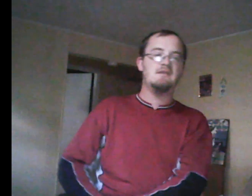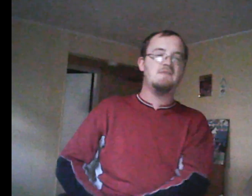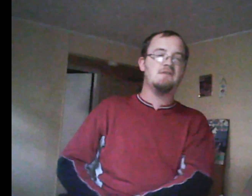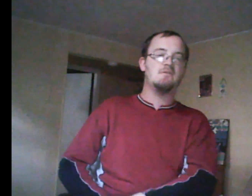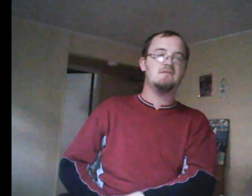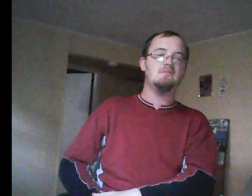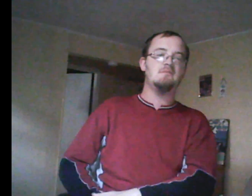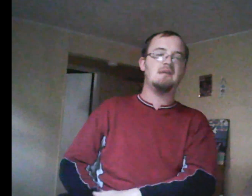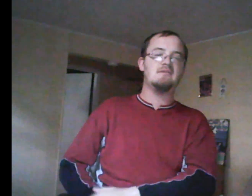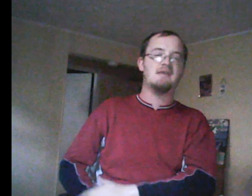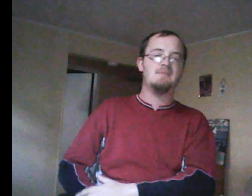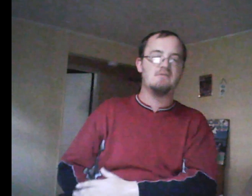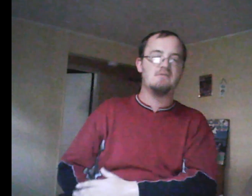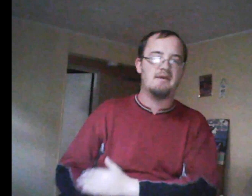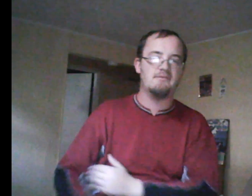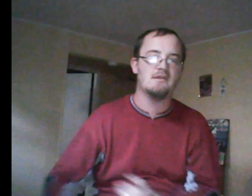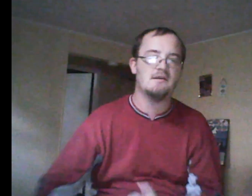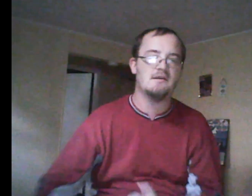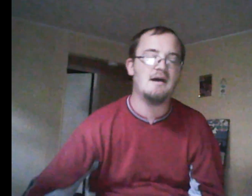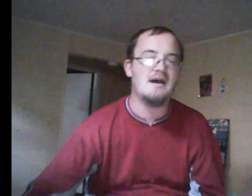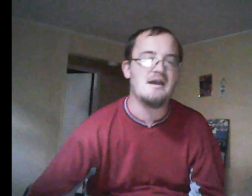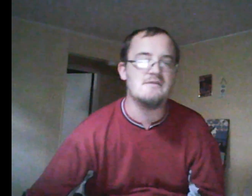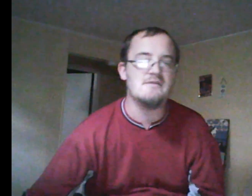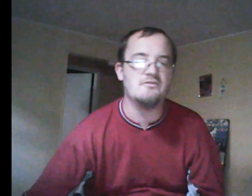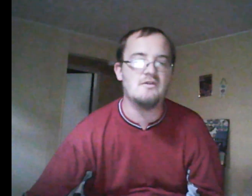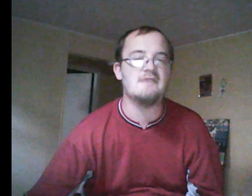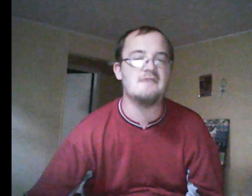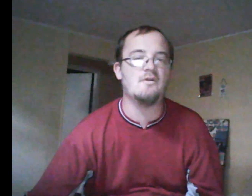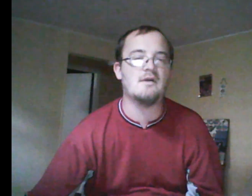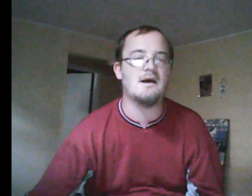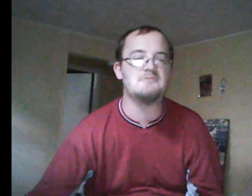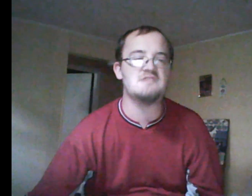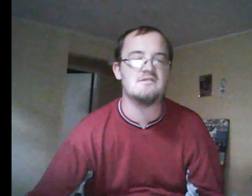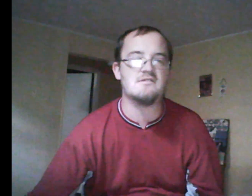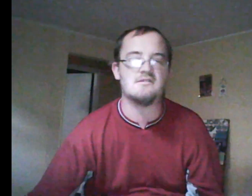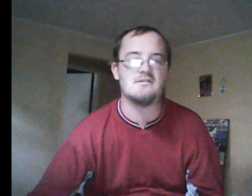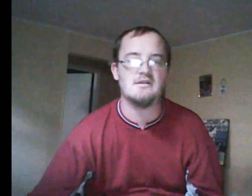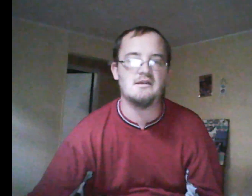reasoning behind this campaign was about? I give you, I give four options and all that.